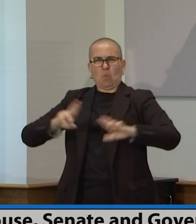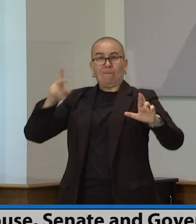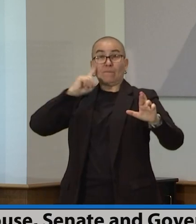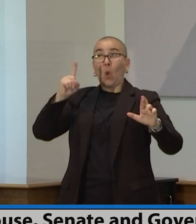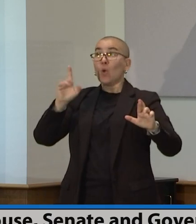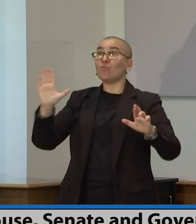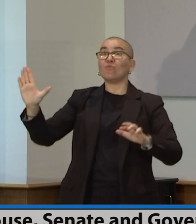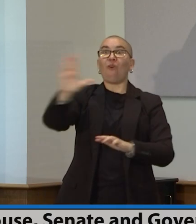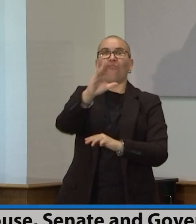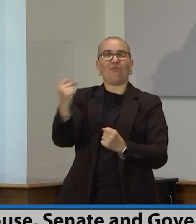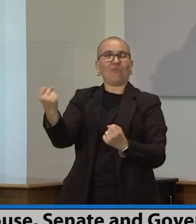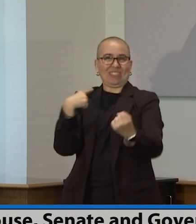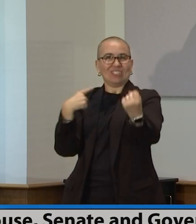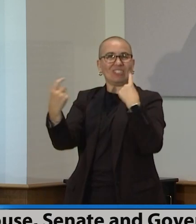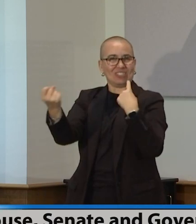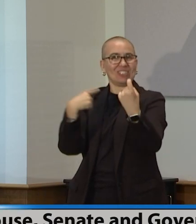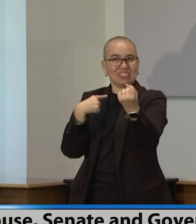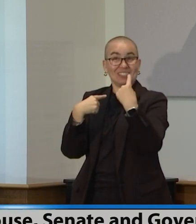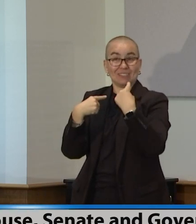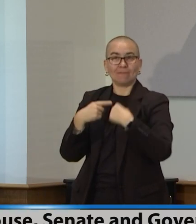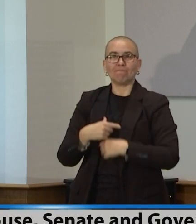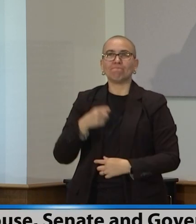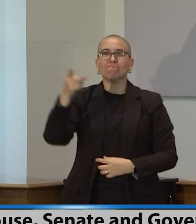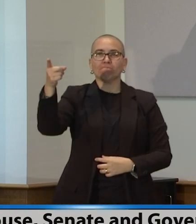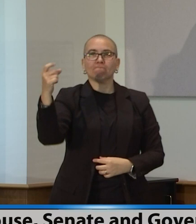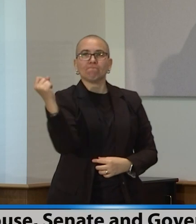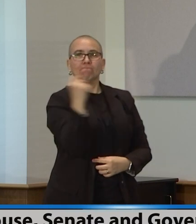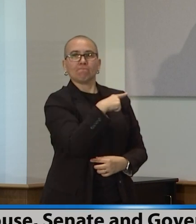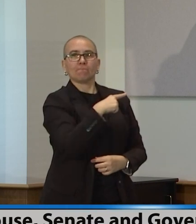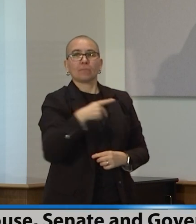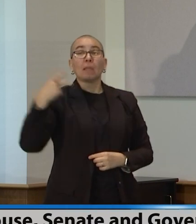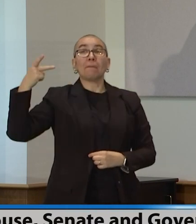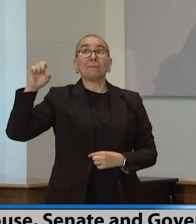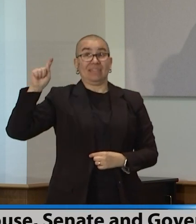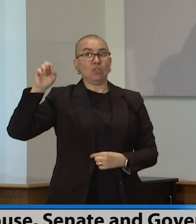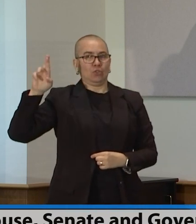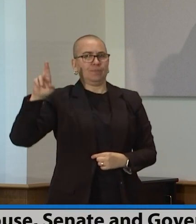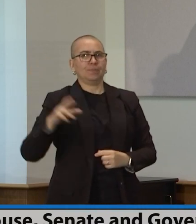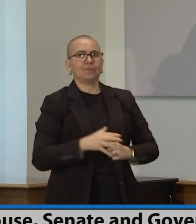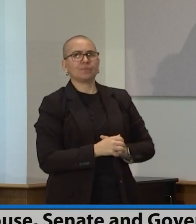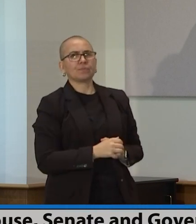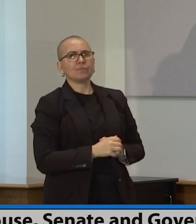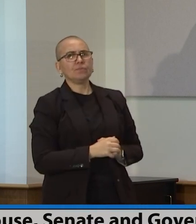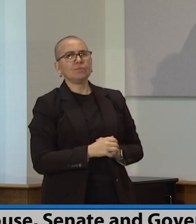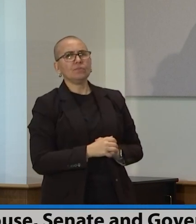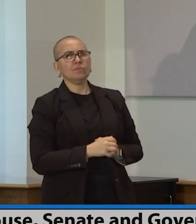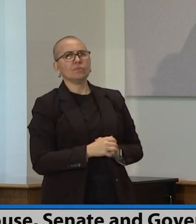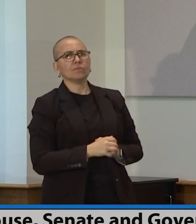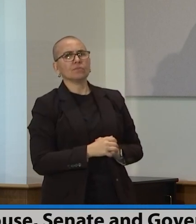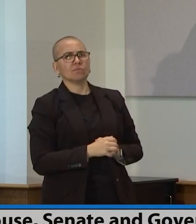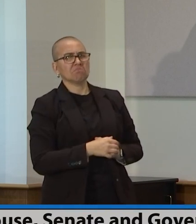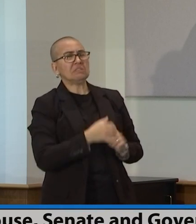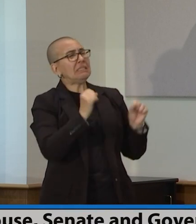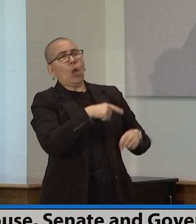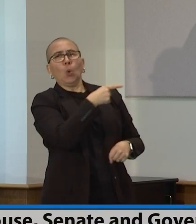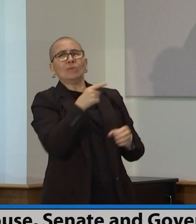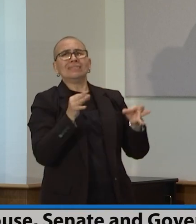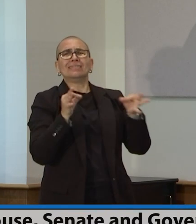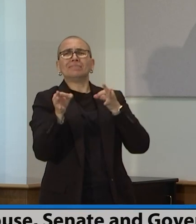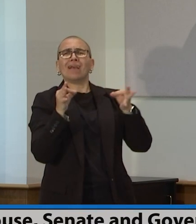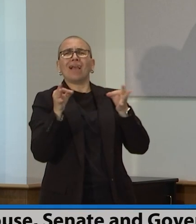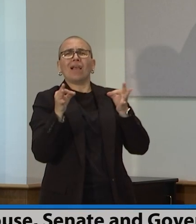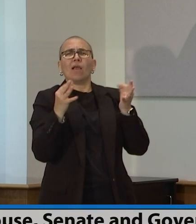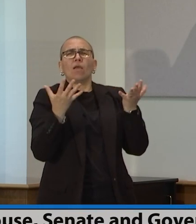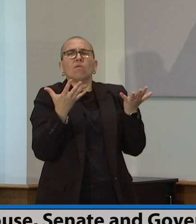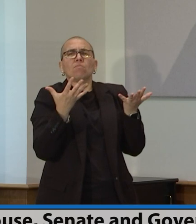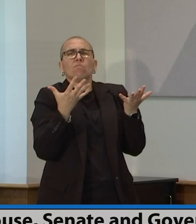Yes, Peter. Thank you. Could I ask you guys to tell us what you felt your, sort of what you gained out of this thing? I'm sorry, guys.